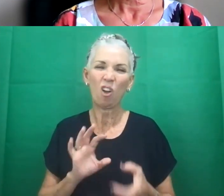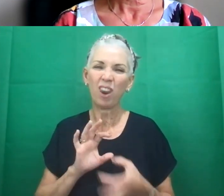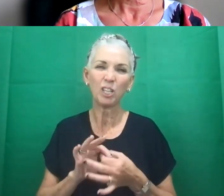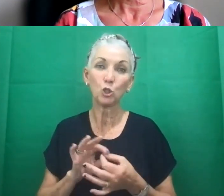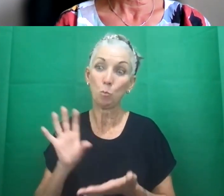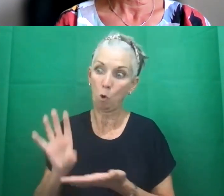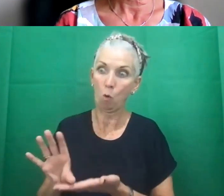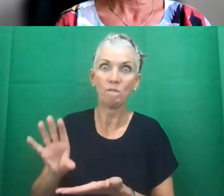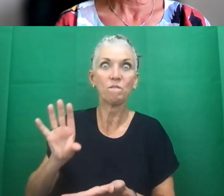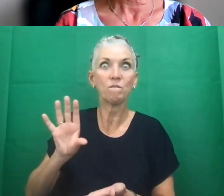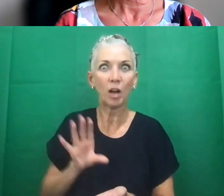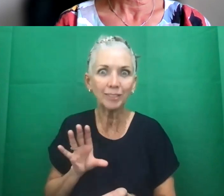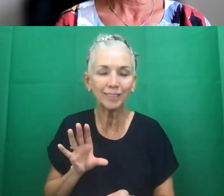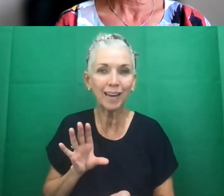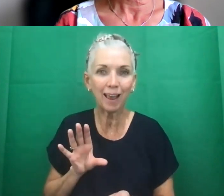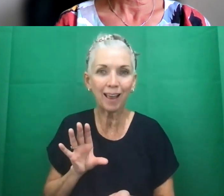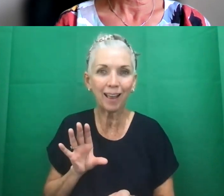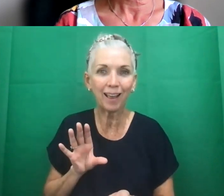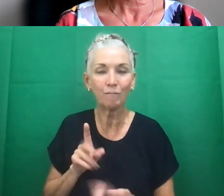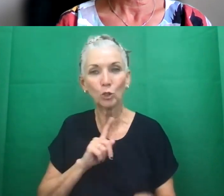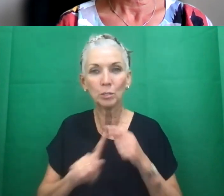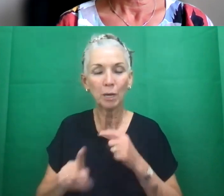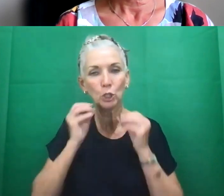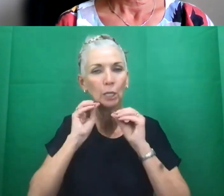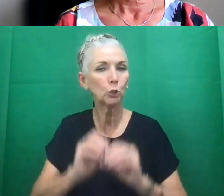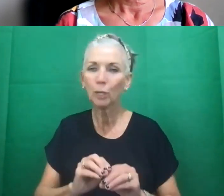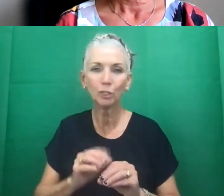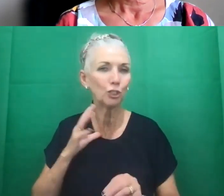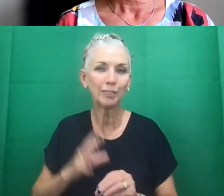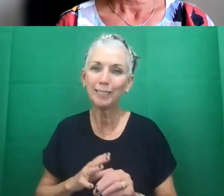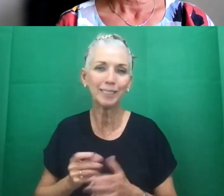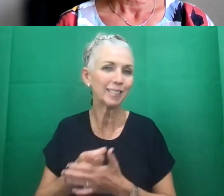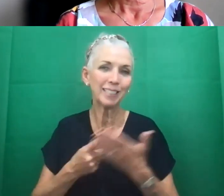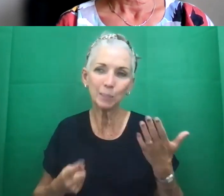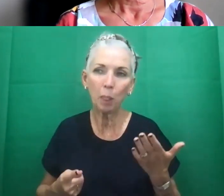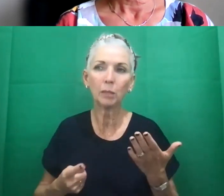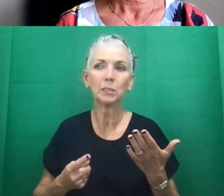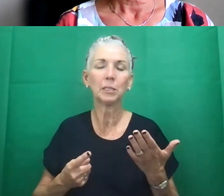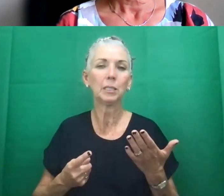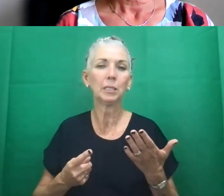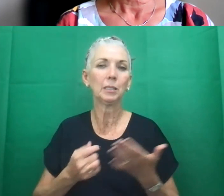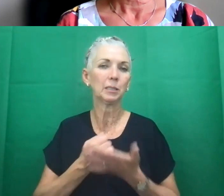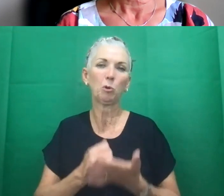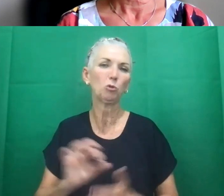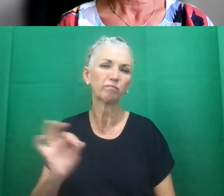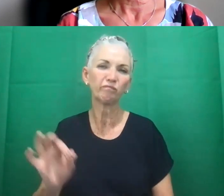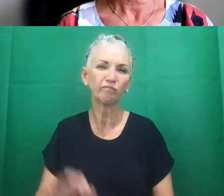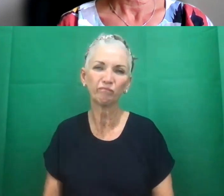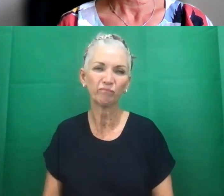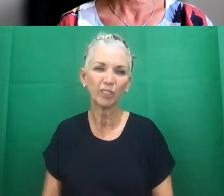into special education needs and disability support. It's not about making schools more